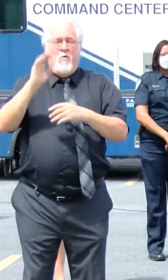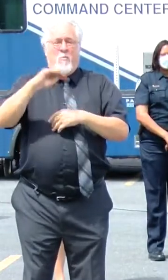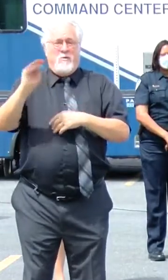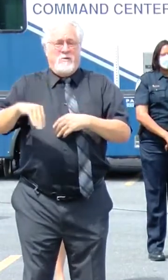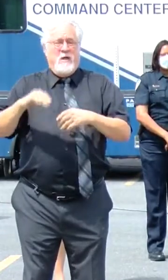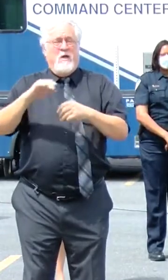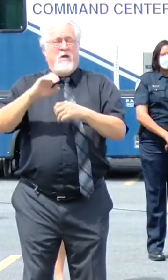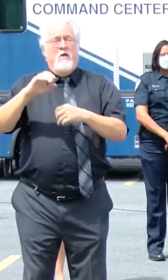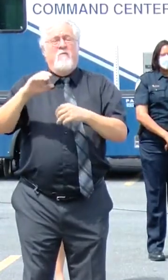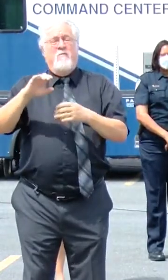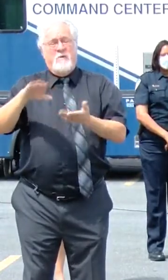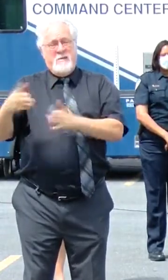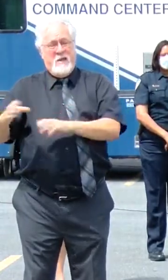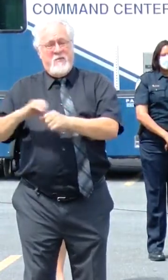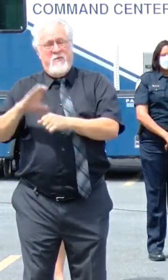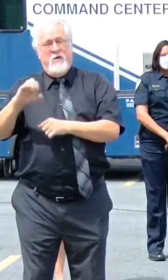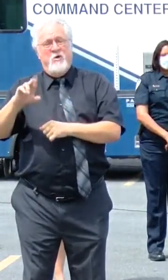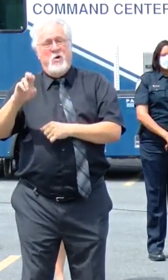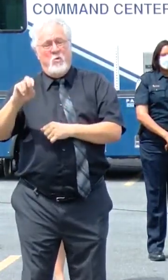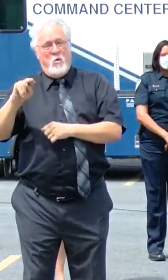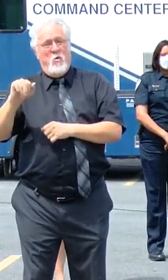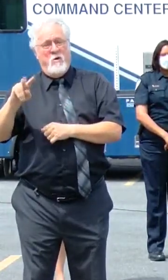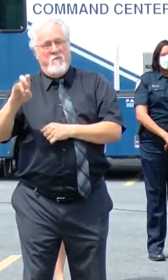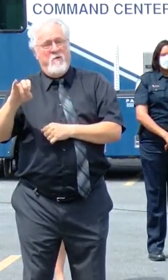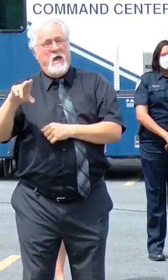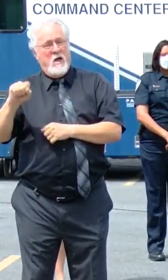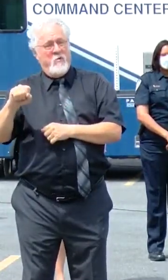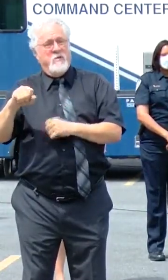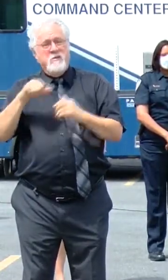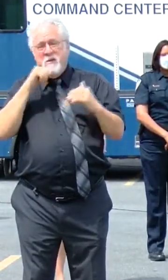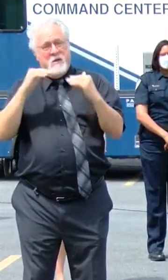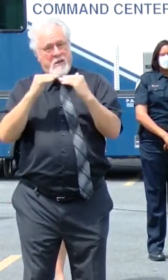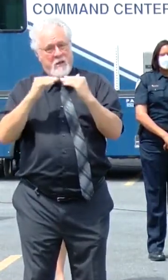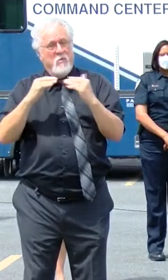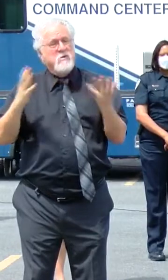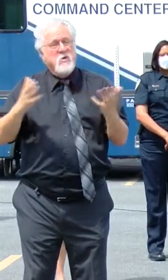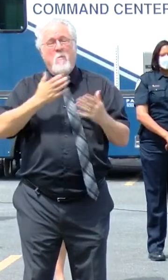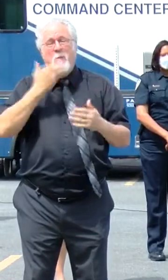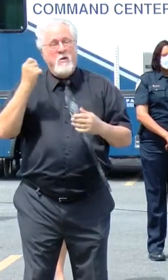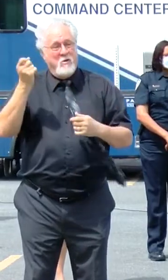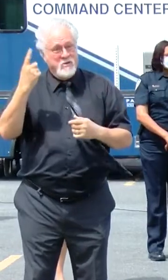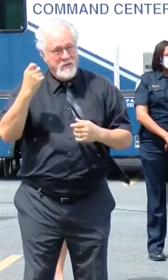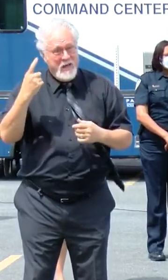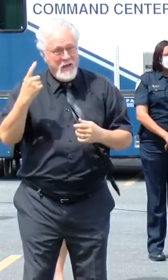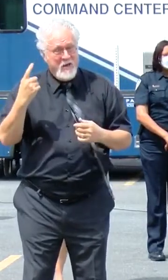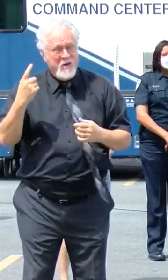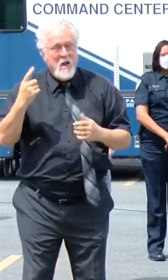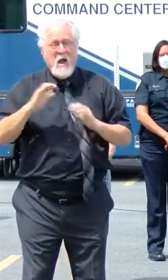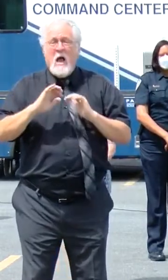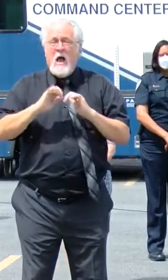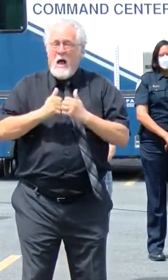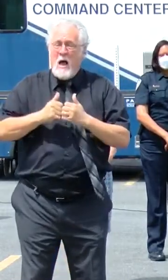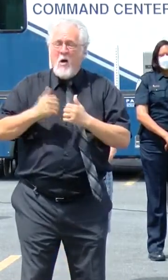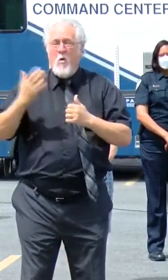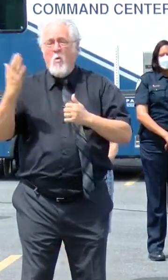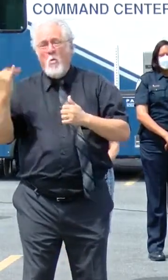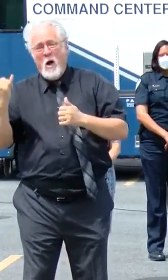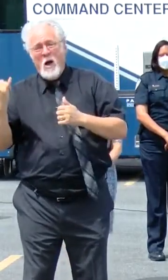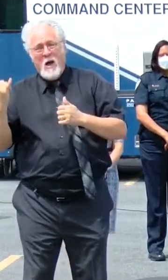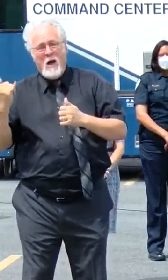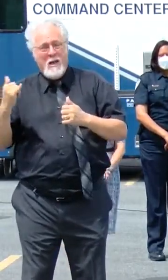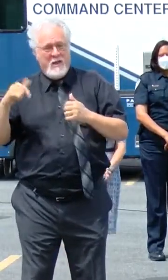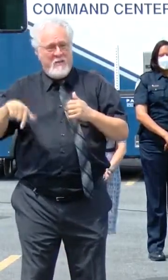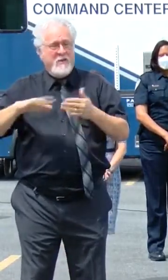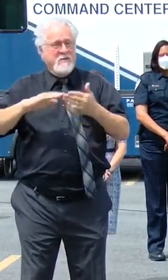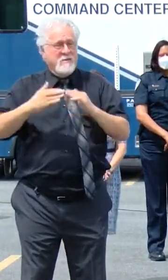-related deaths, and in an effort to better understand how and why the